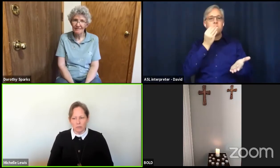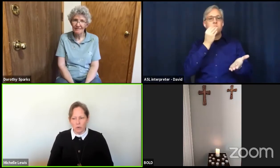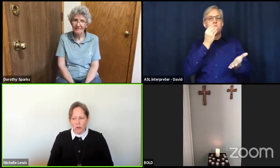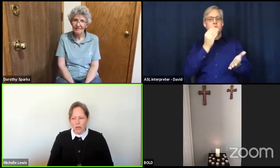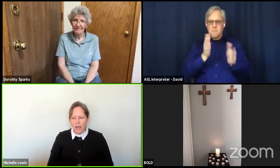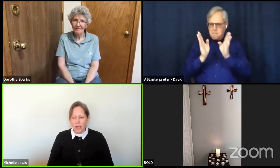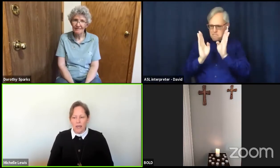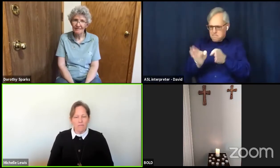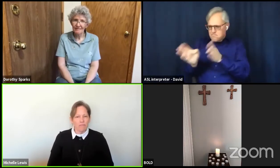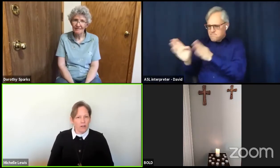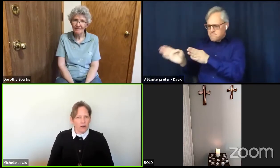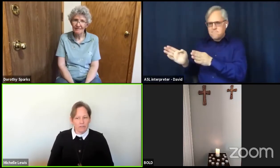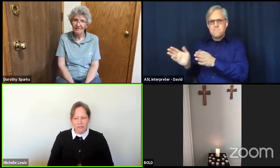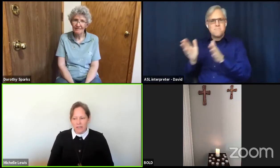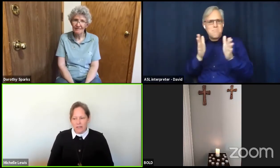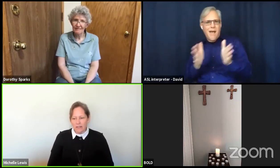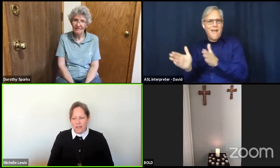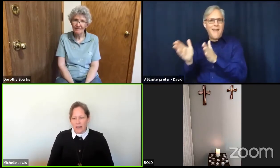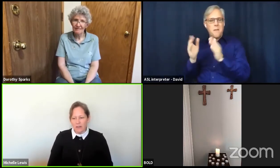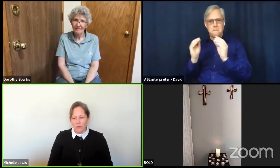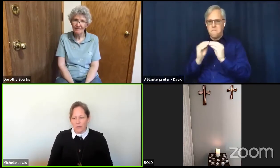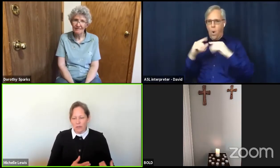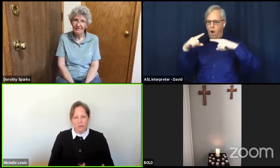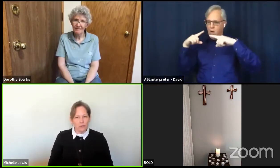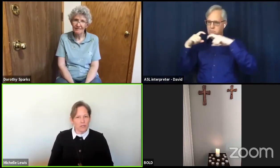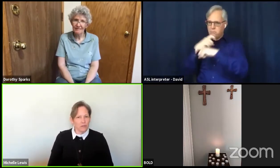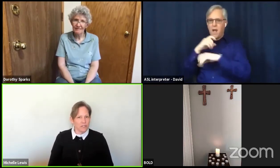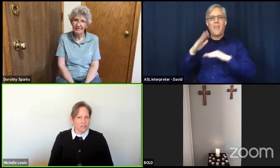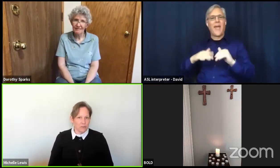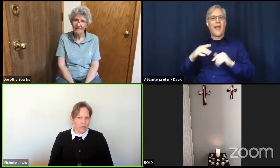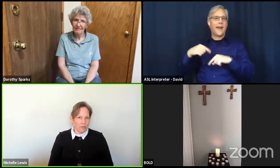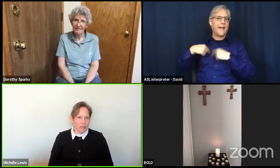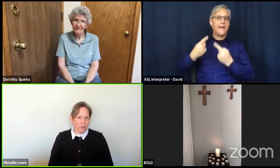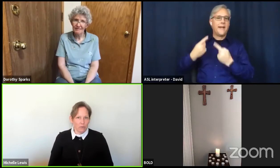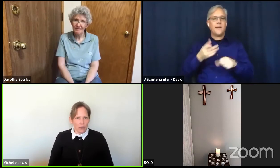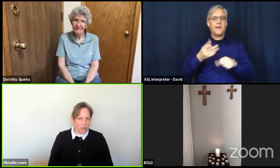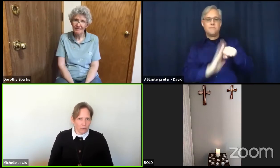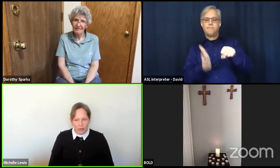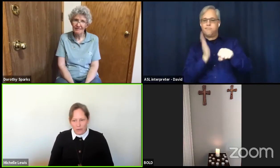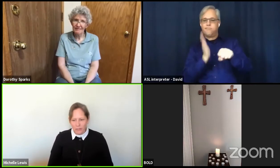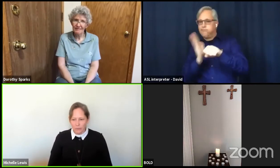involved than you were used to doing when you were running around so busy.